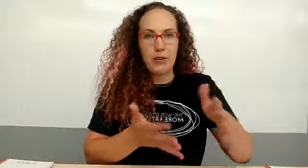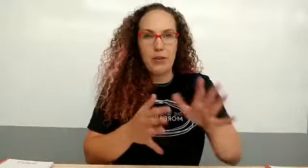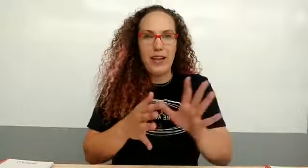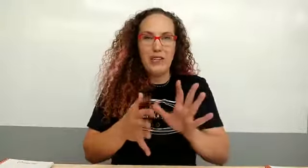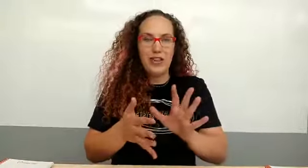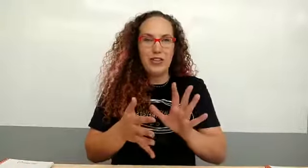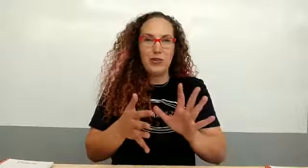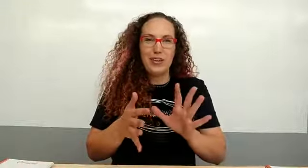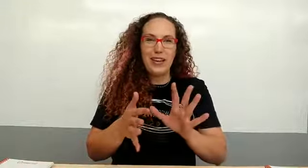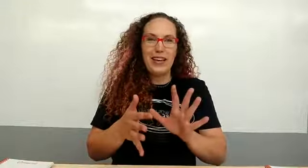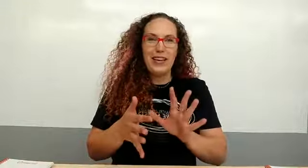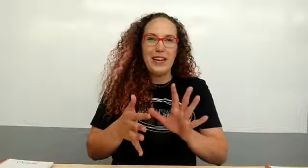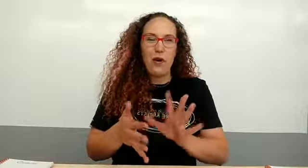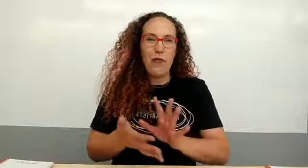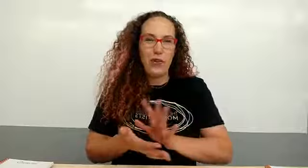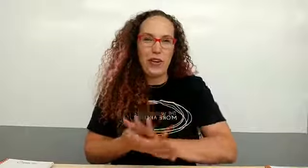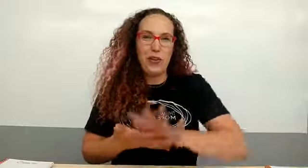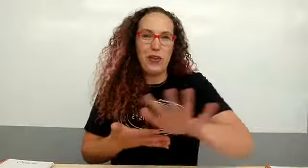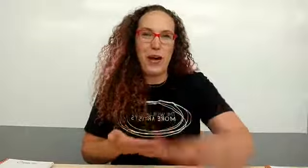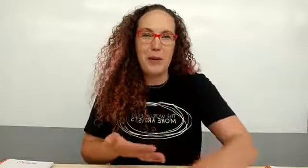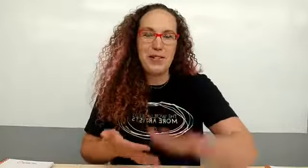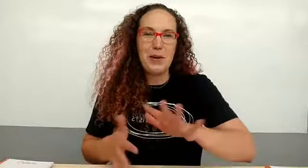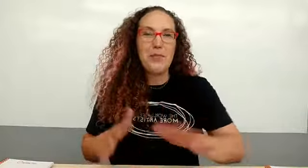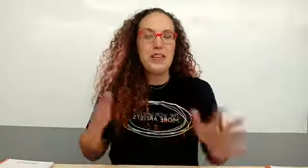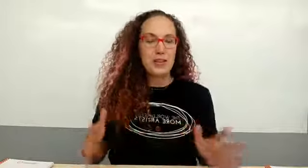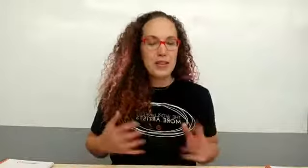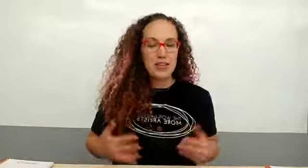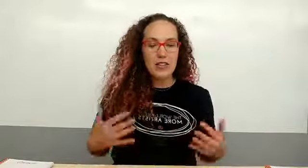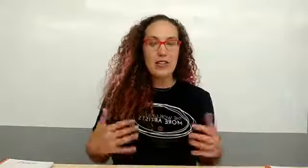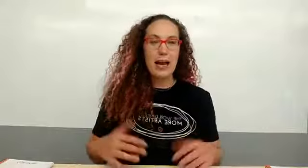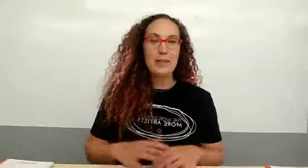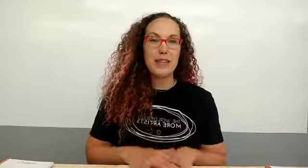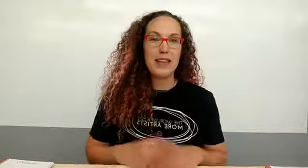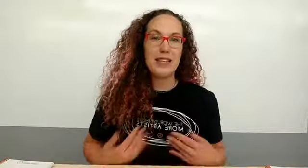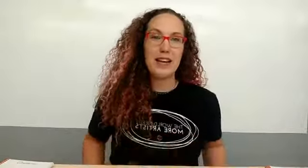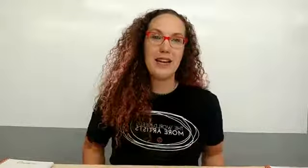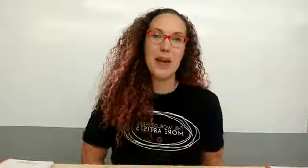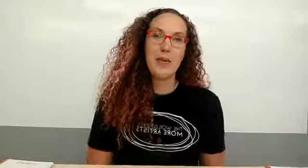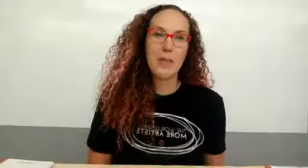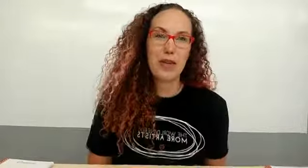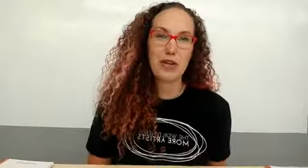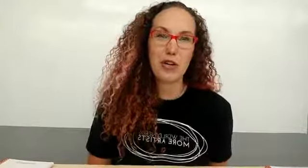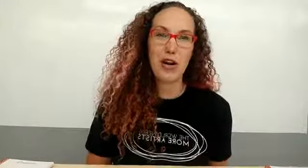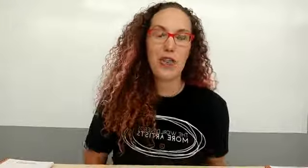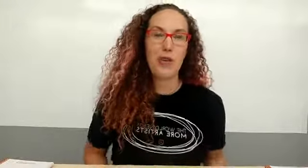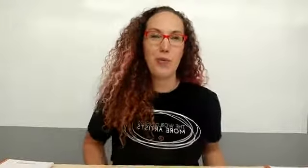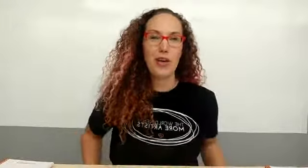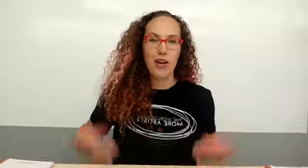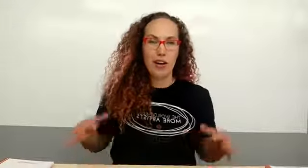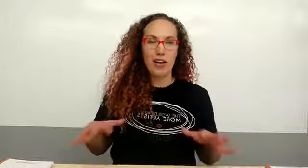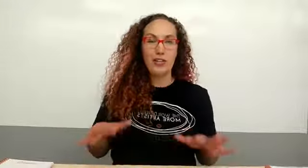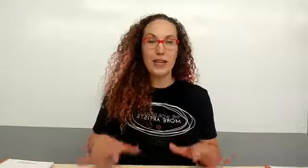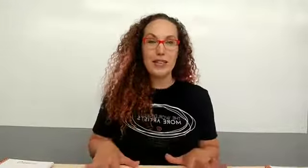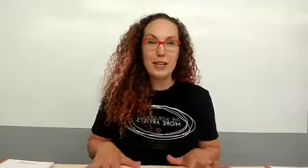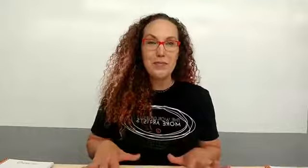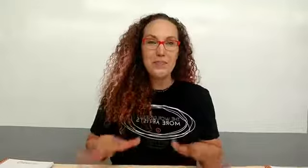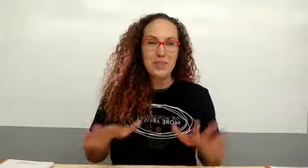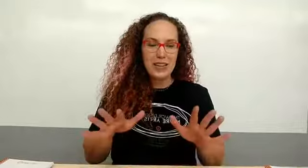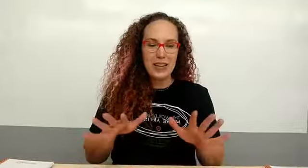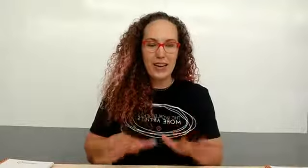and eventually hopefully overcome it so so these are the types of things that that i want to make sure that we are addressing in